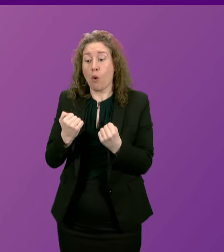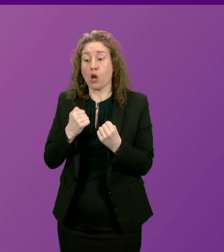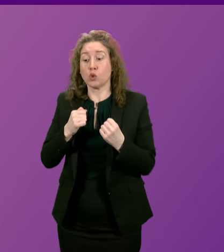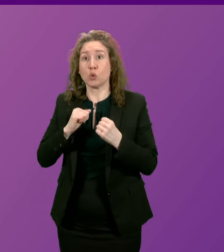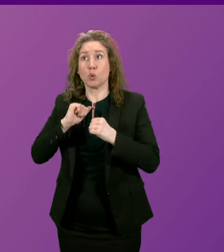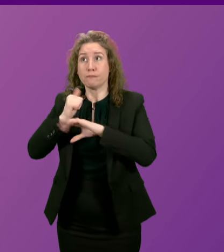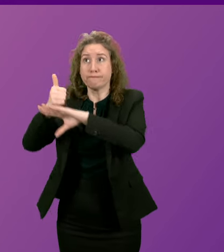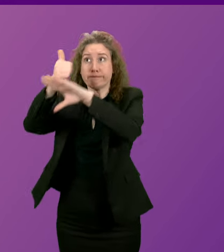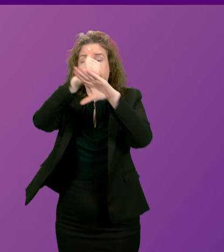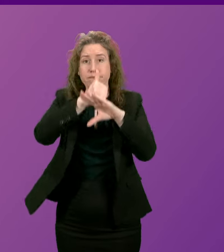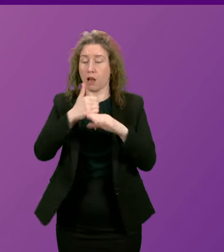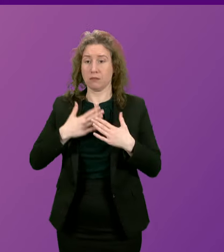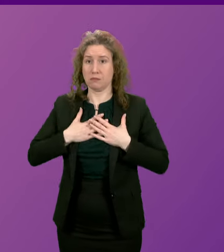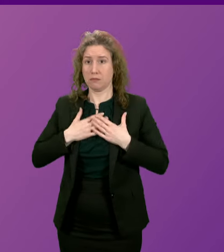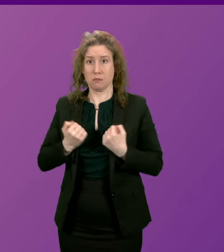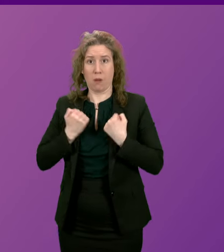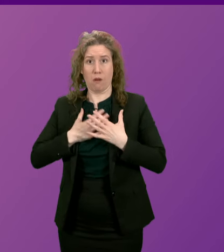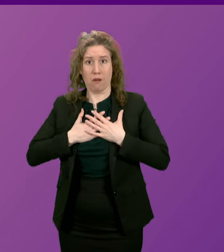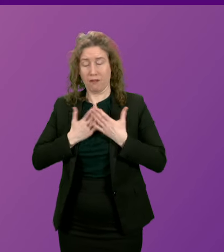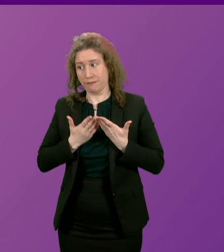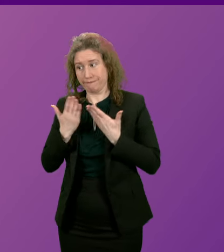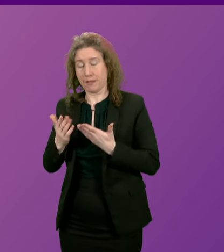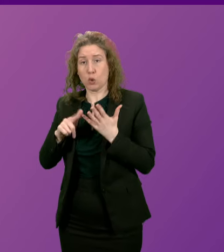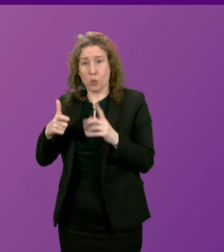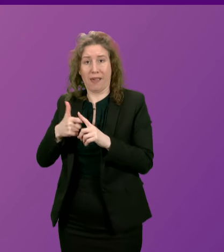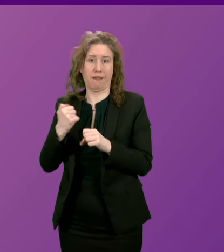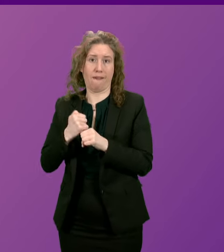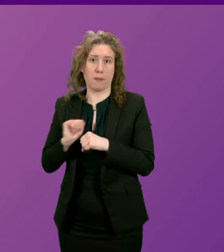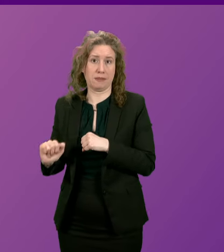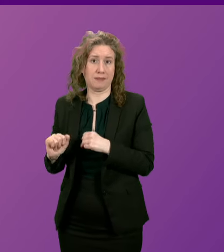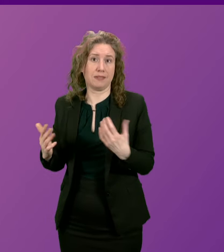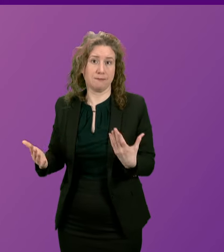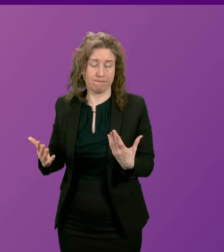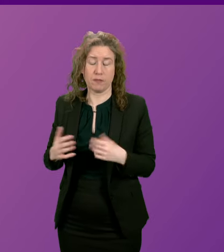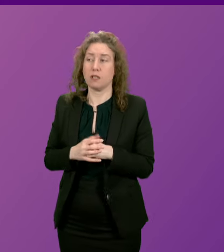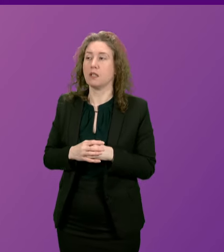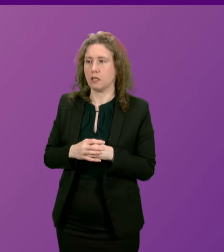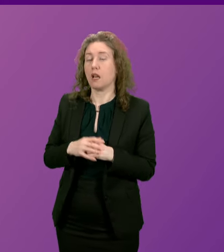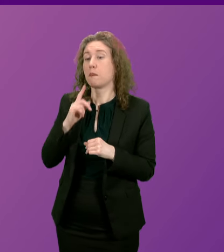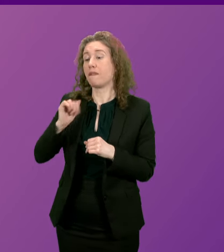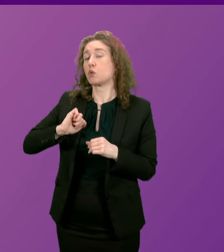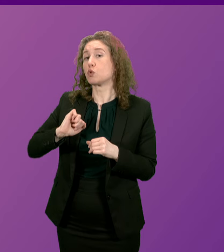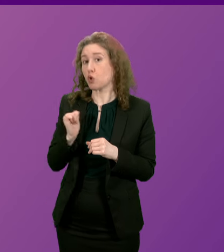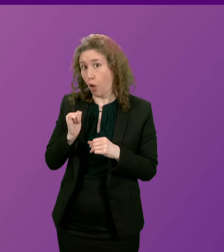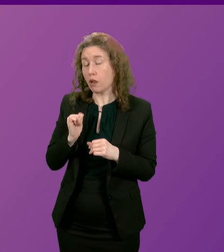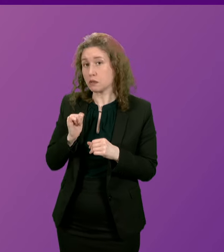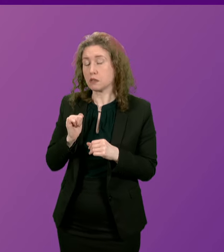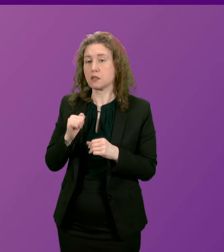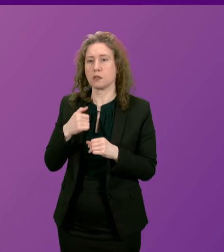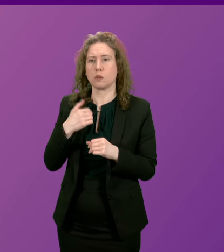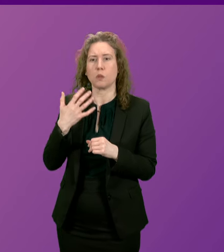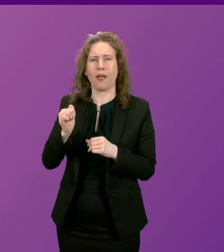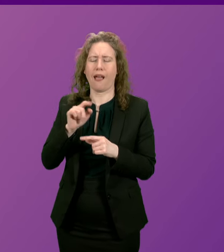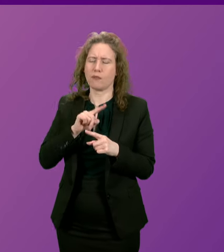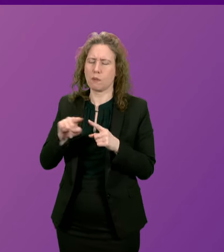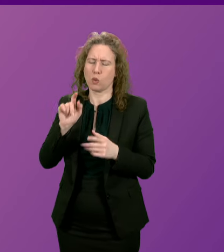to the UK government and require action at a UK level when it comes to Scotland's we do have of